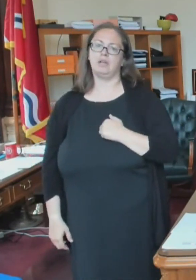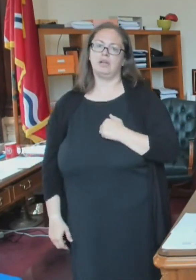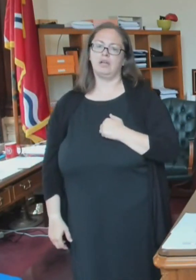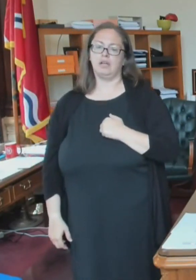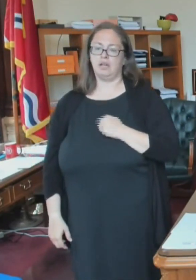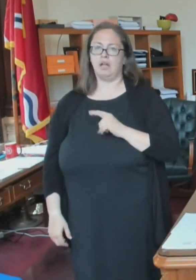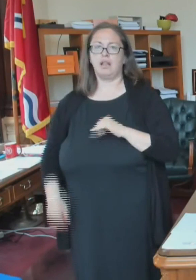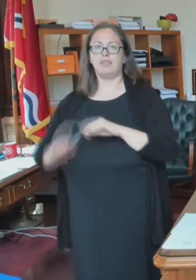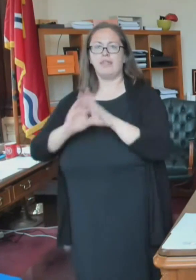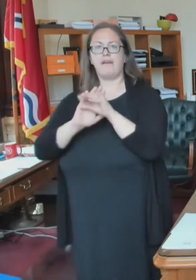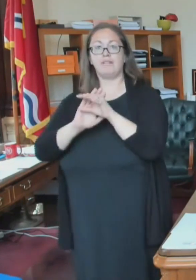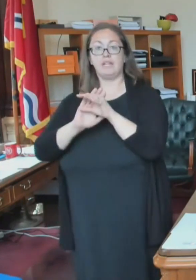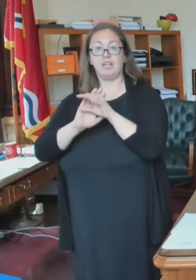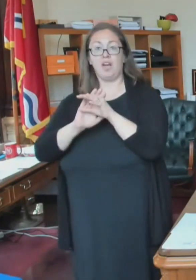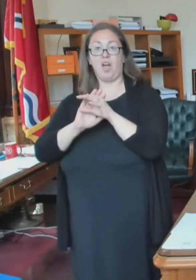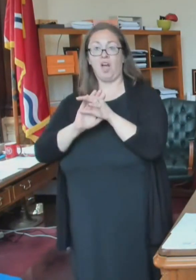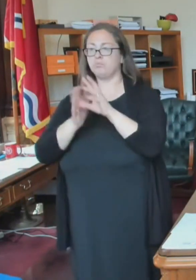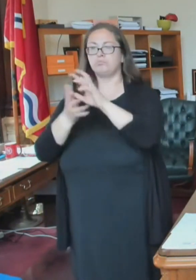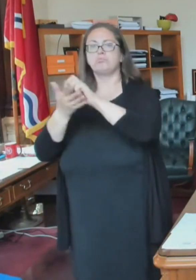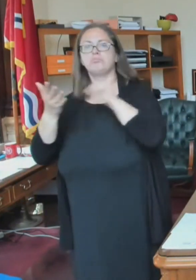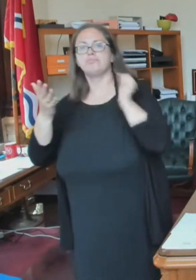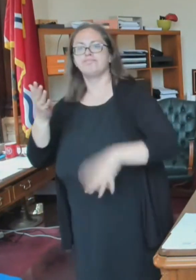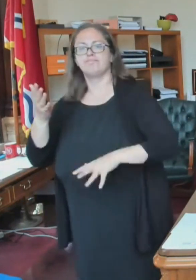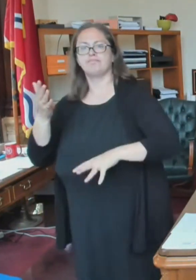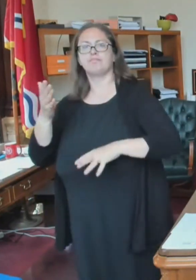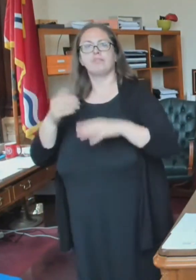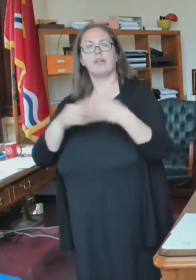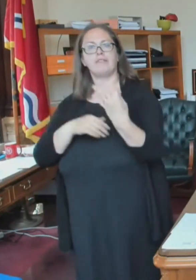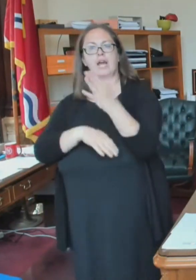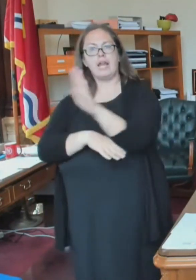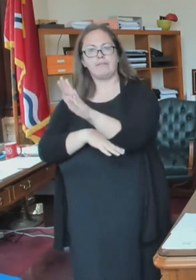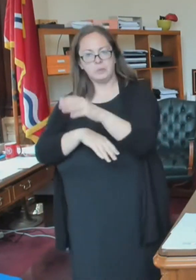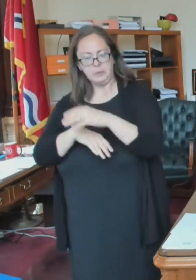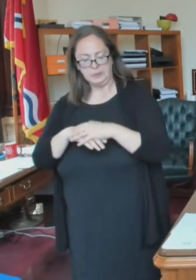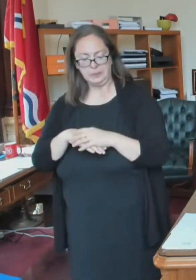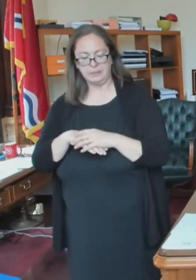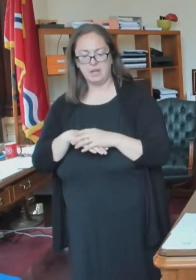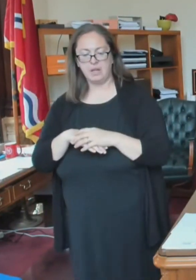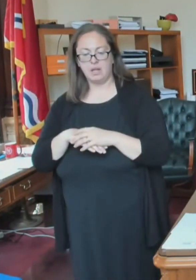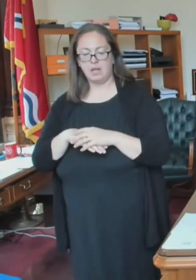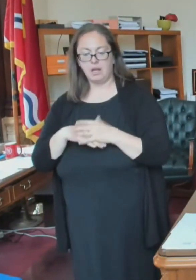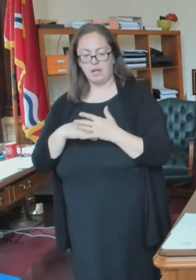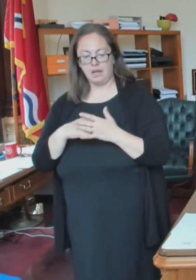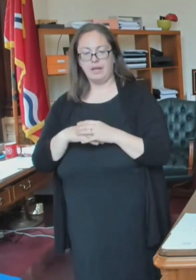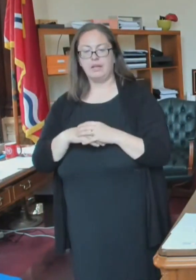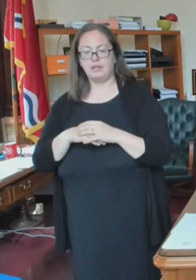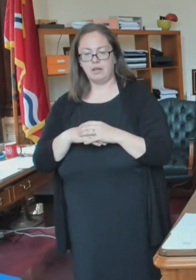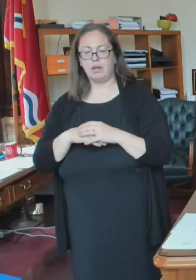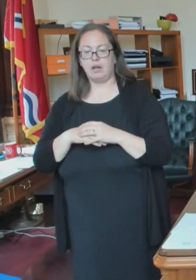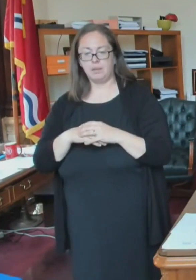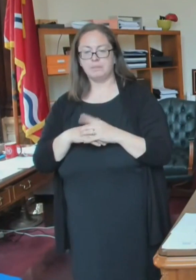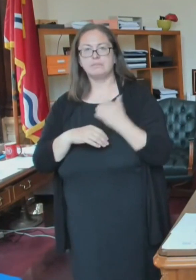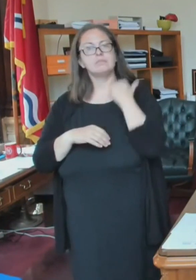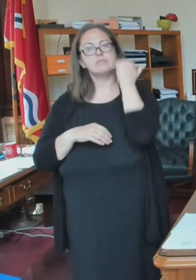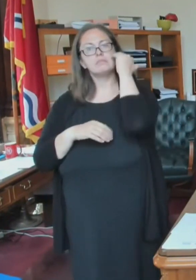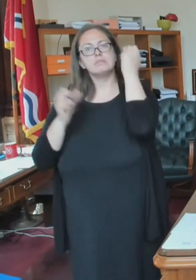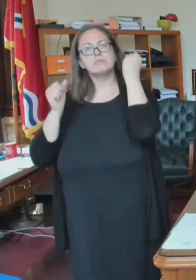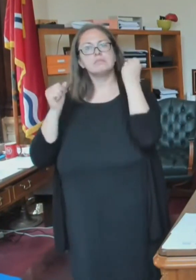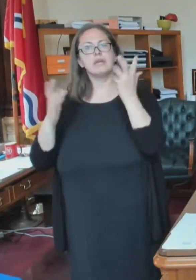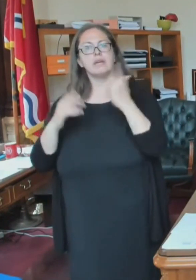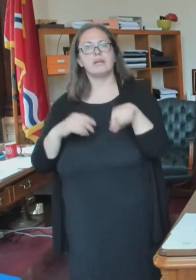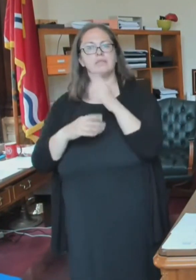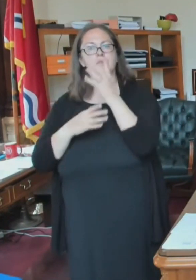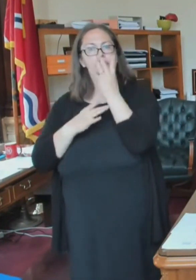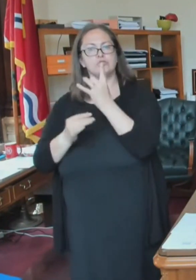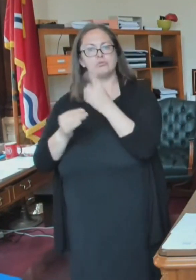The video was taken down on Friday late afternoon, and I know many of you are interested in